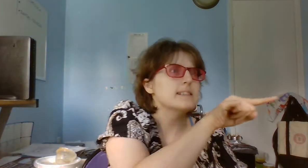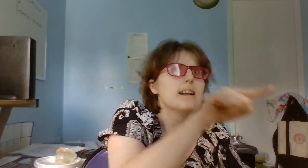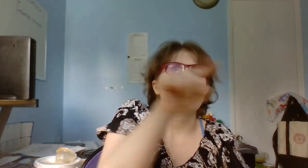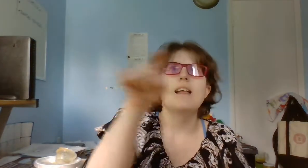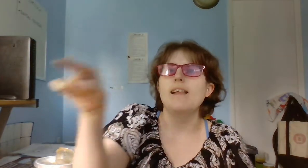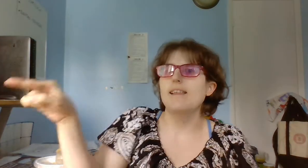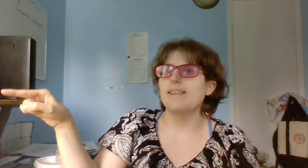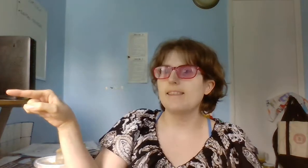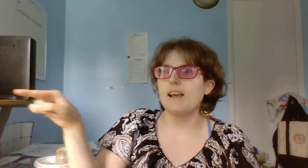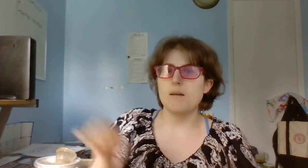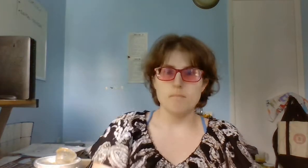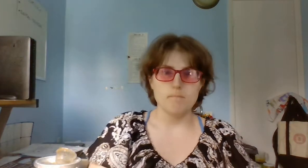them. Oh,